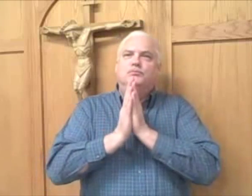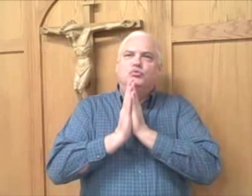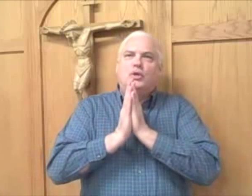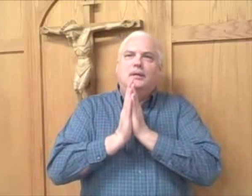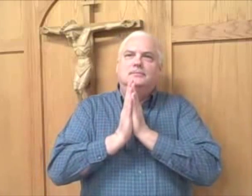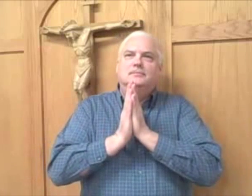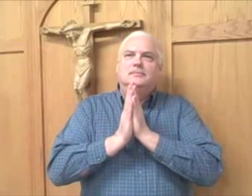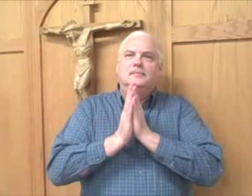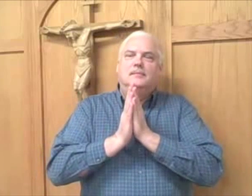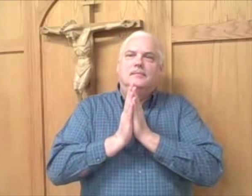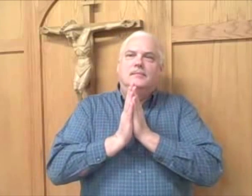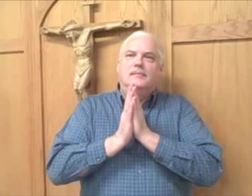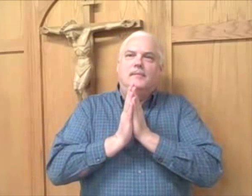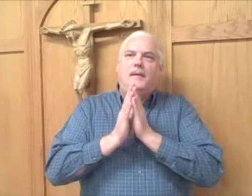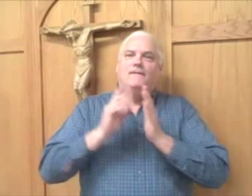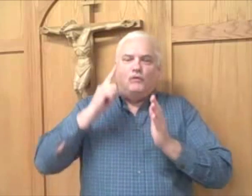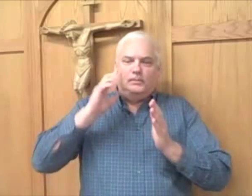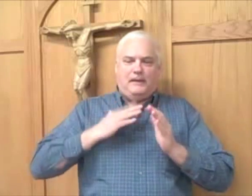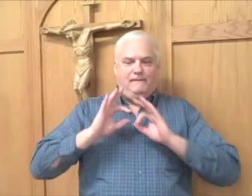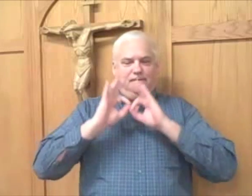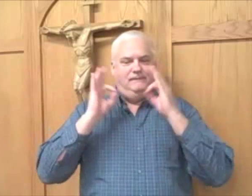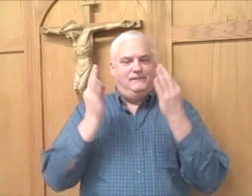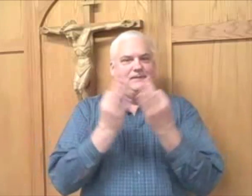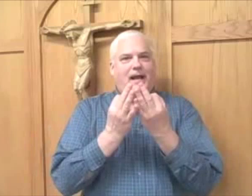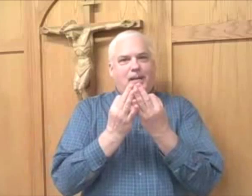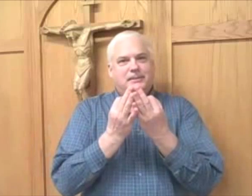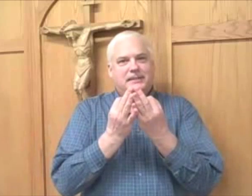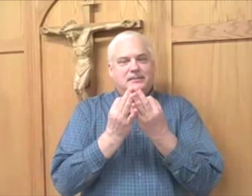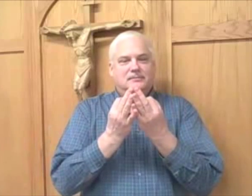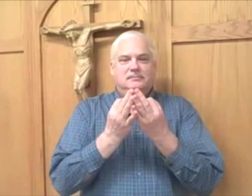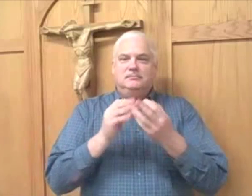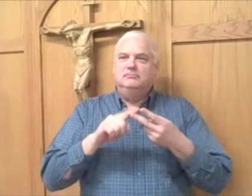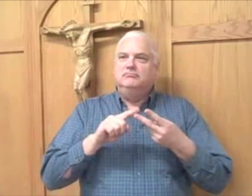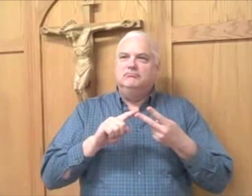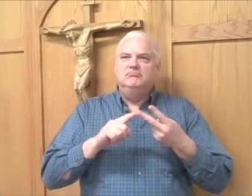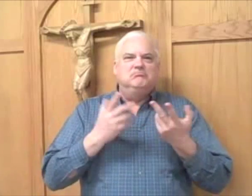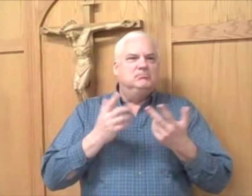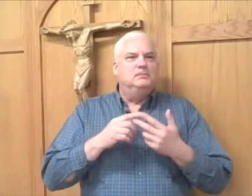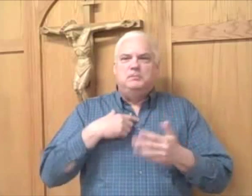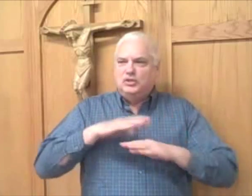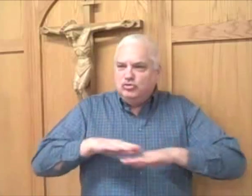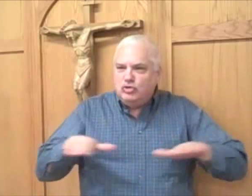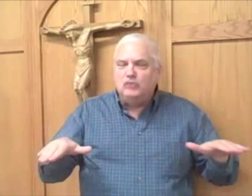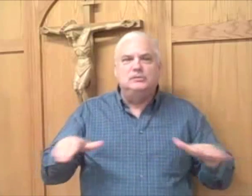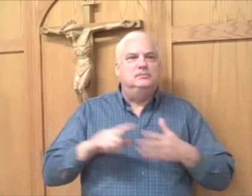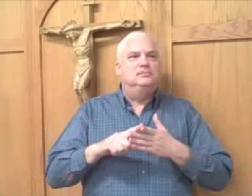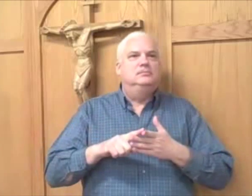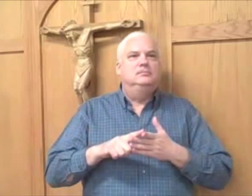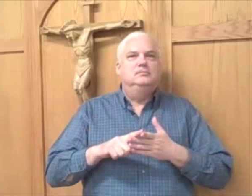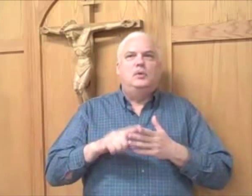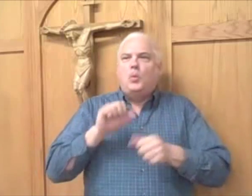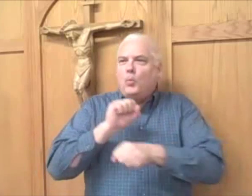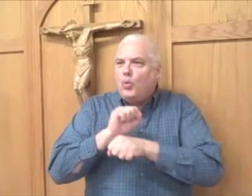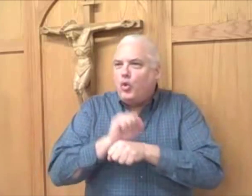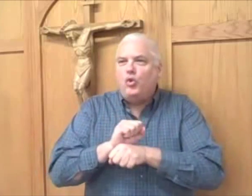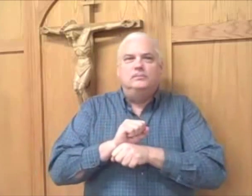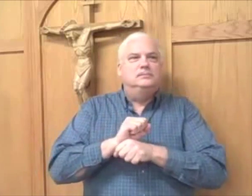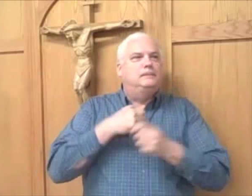And I pray for my family. I pray for my children, for